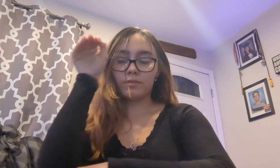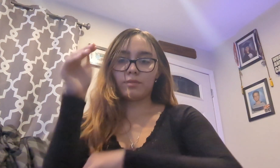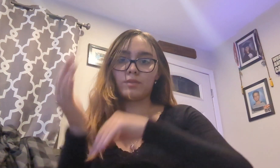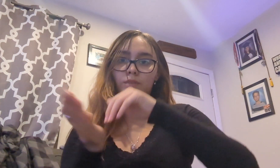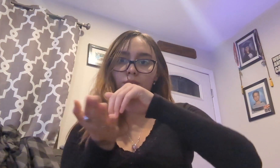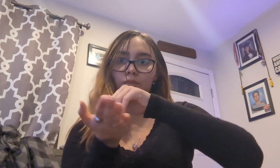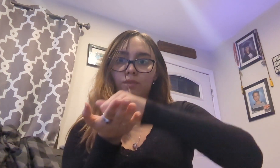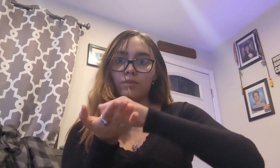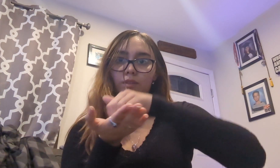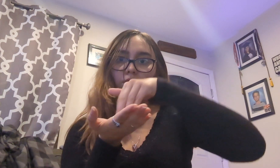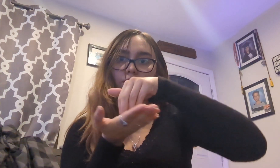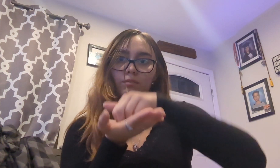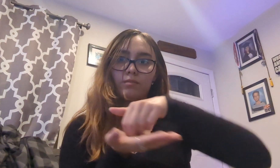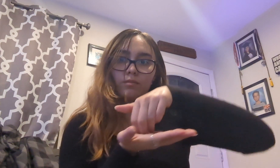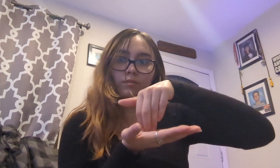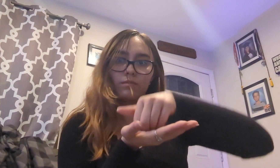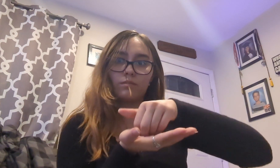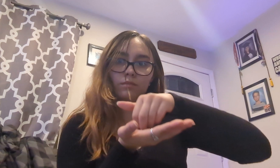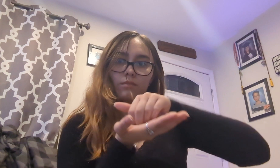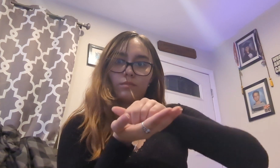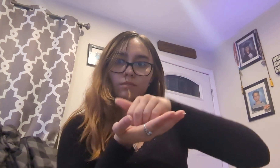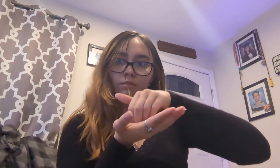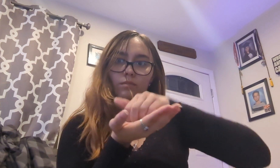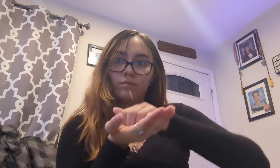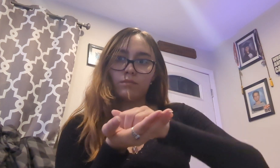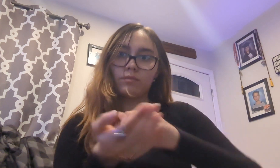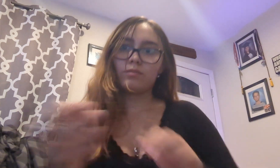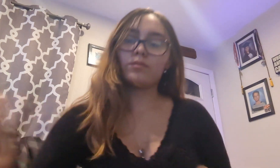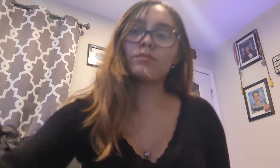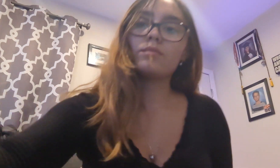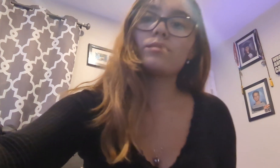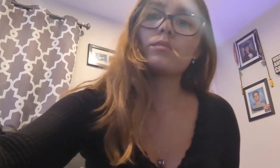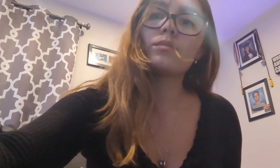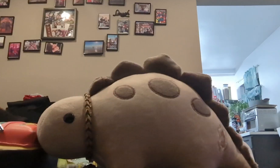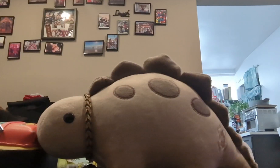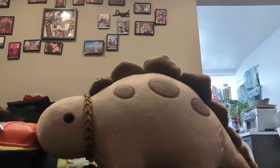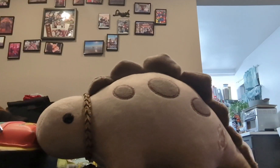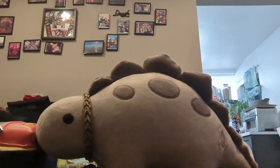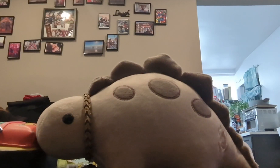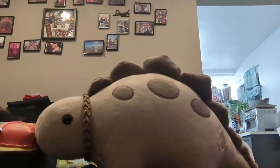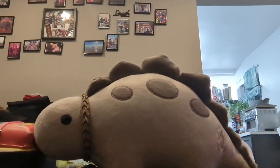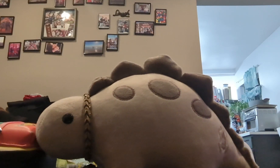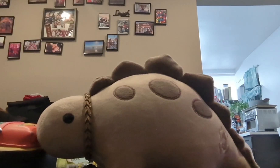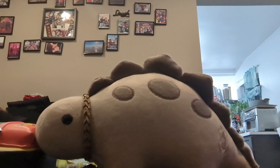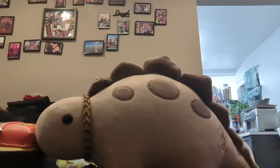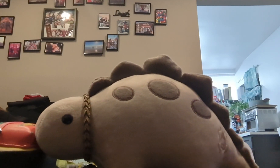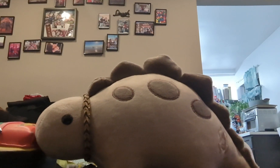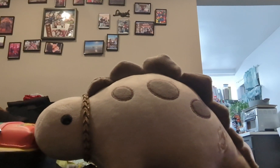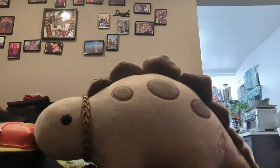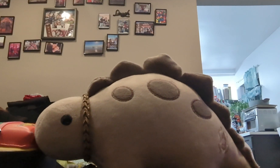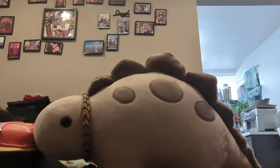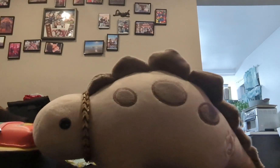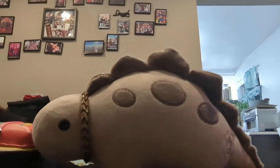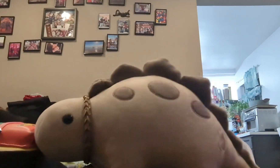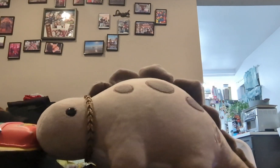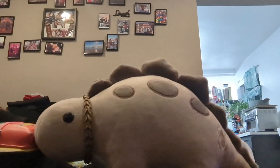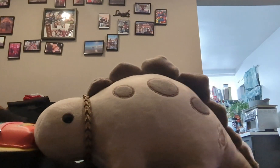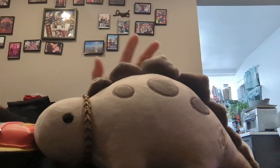I wear pants, but you're a no lady, oh,